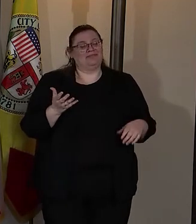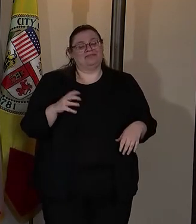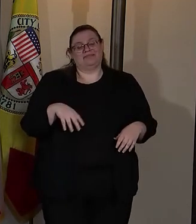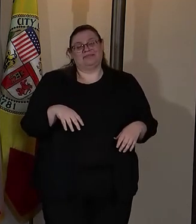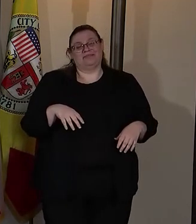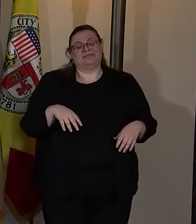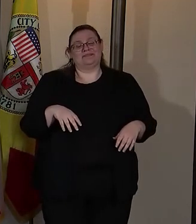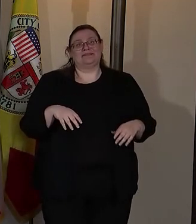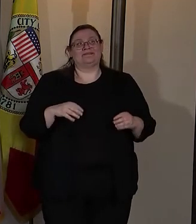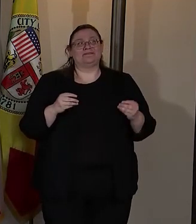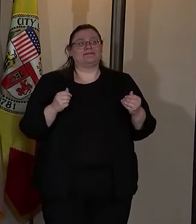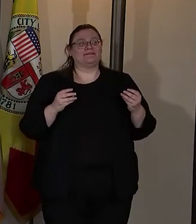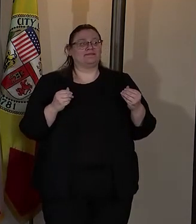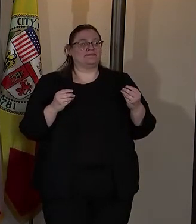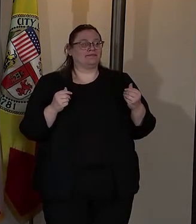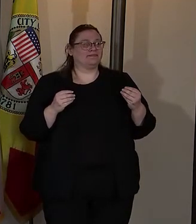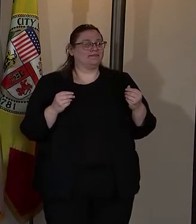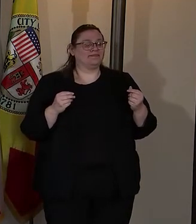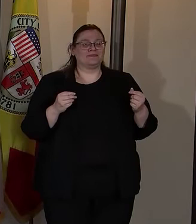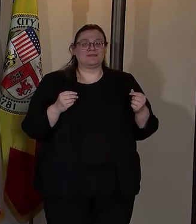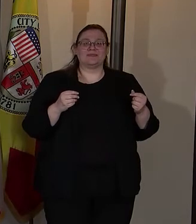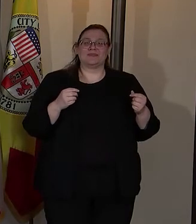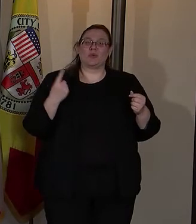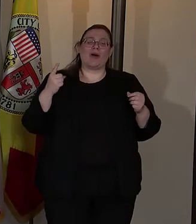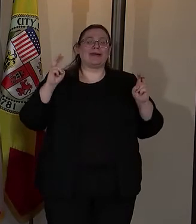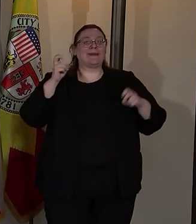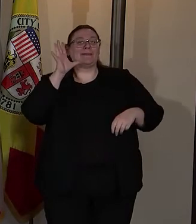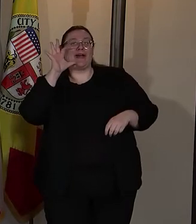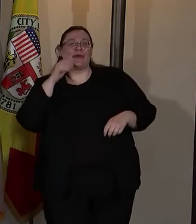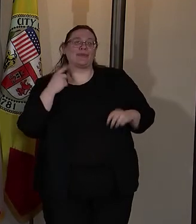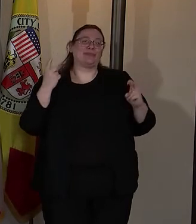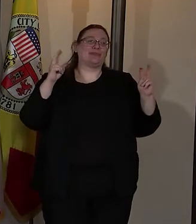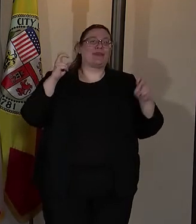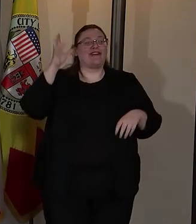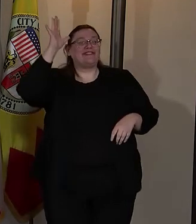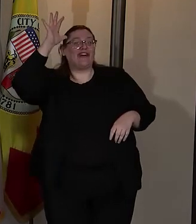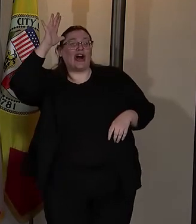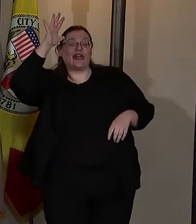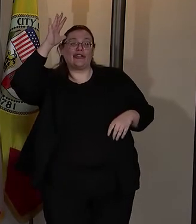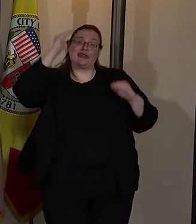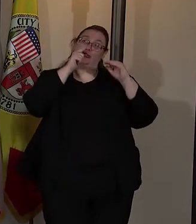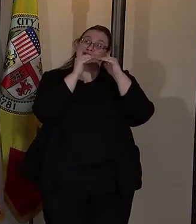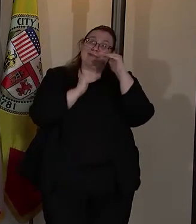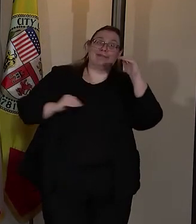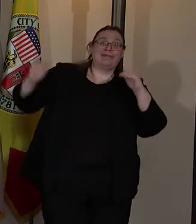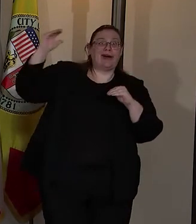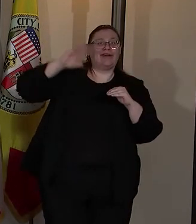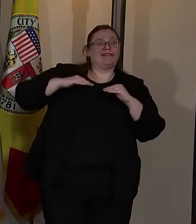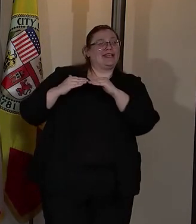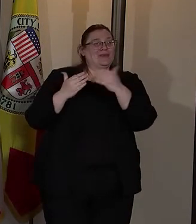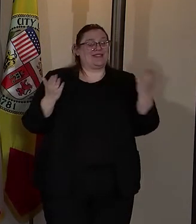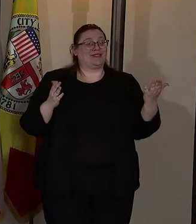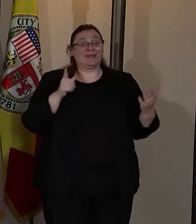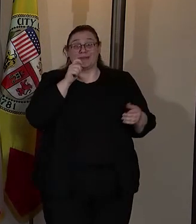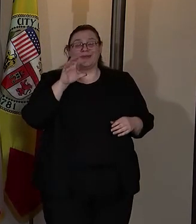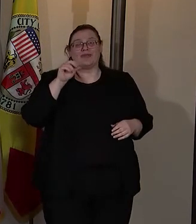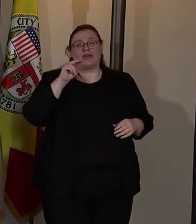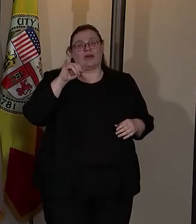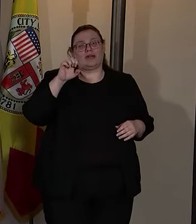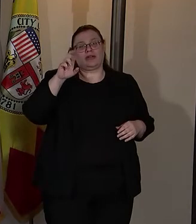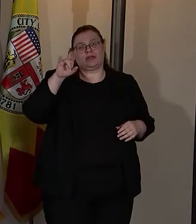there is one mother or father above all other equals here, it has really been Connie Rice.